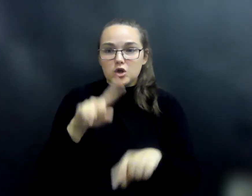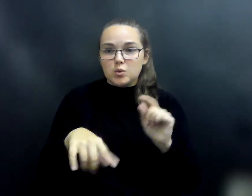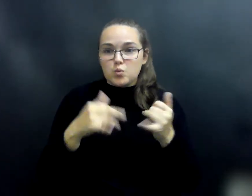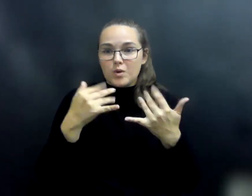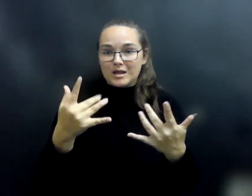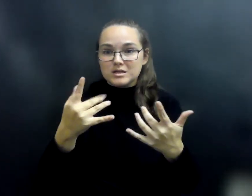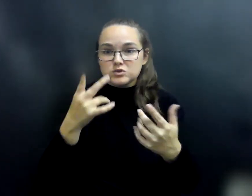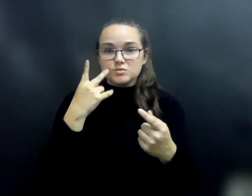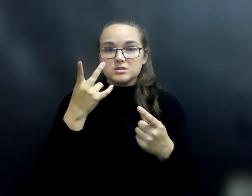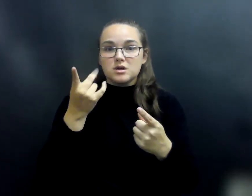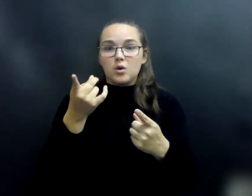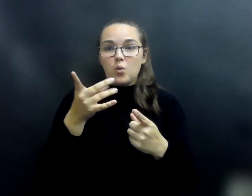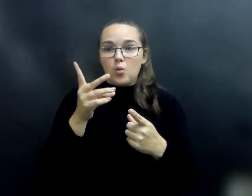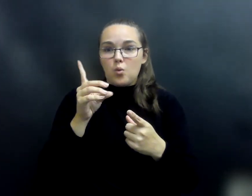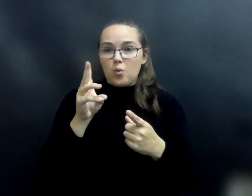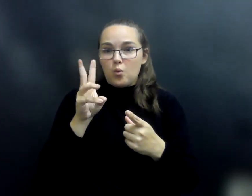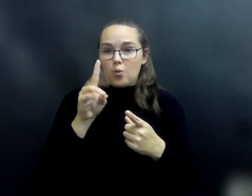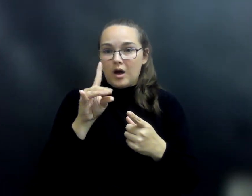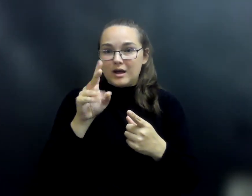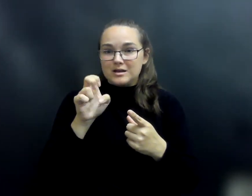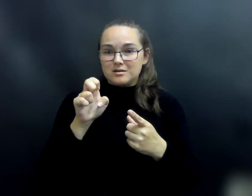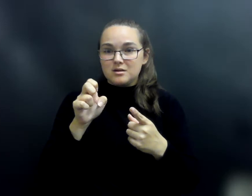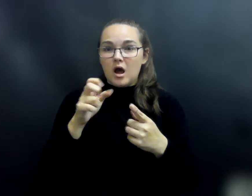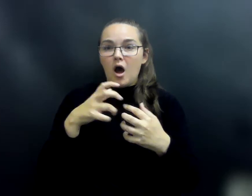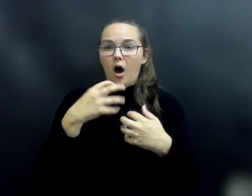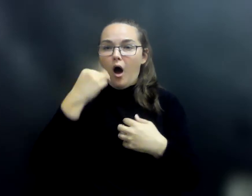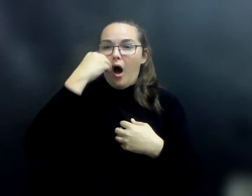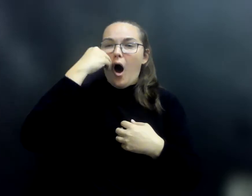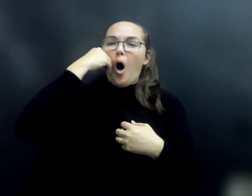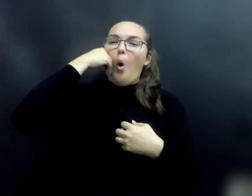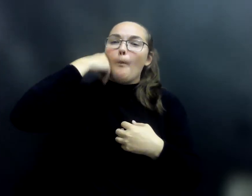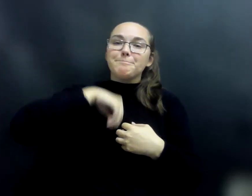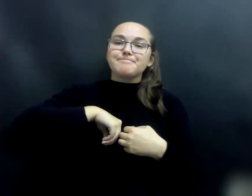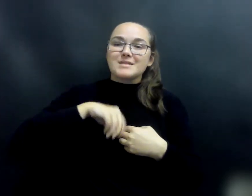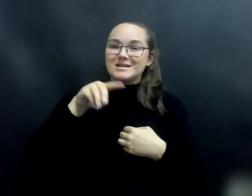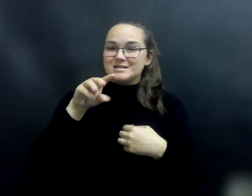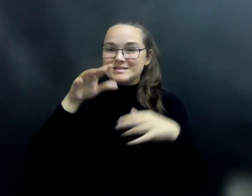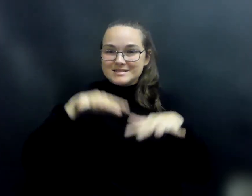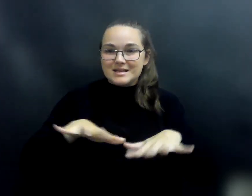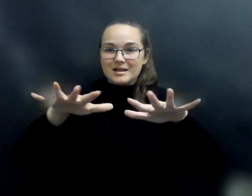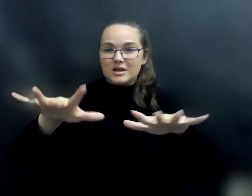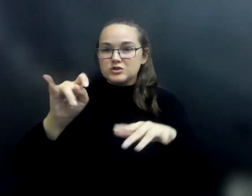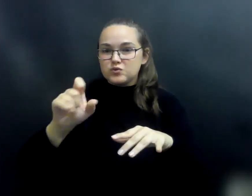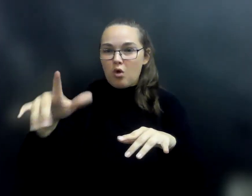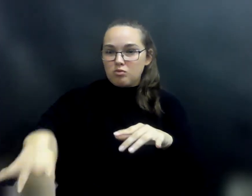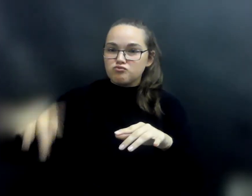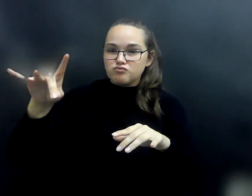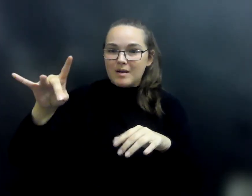bent down and, in one giant gulp, swallowed the sea. Then tall, grabbed the ring and rushed back to the